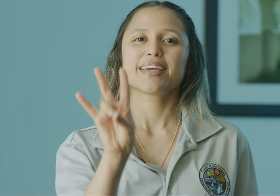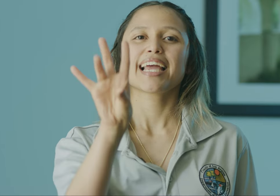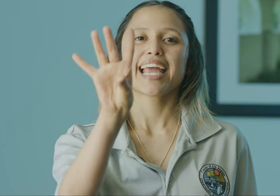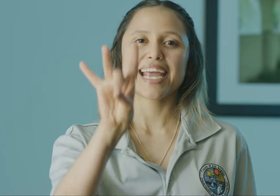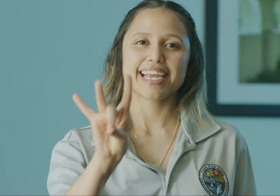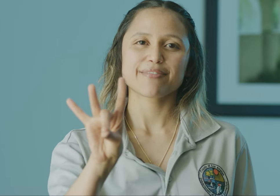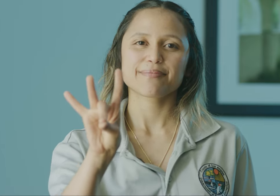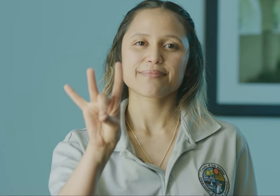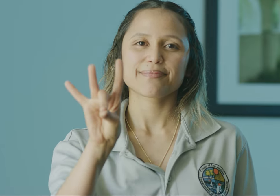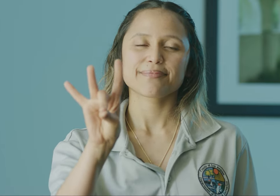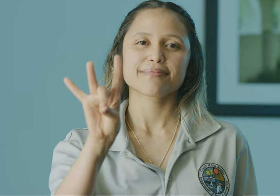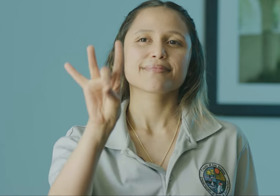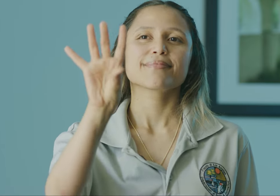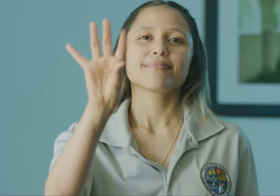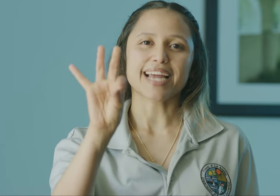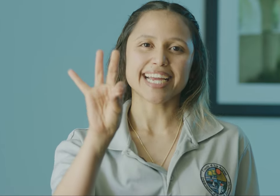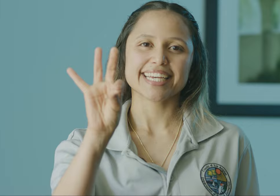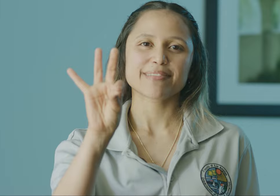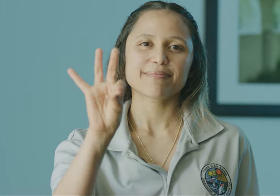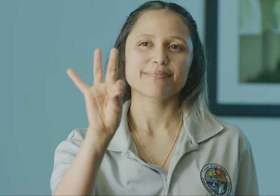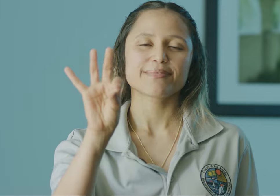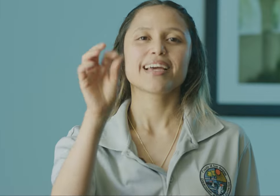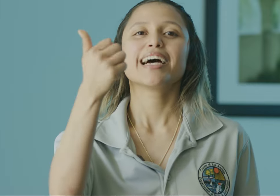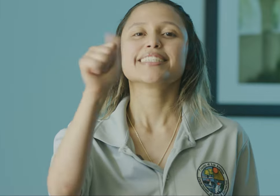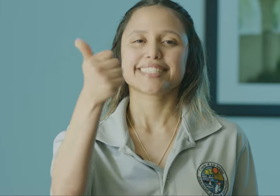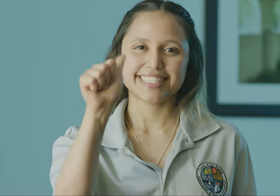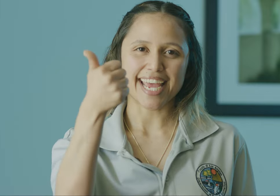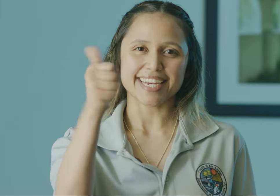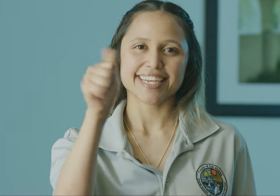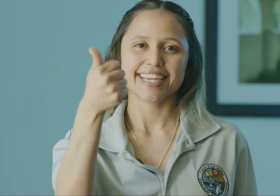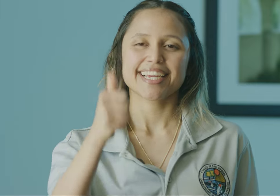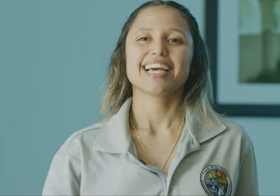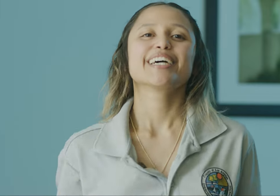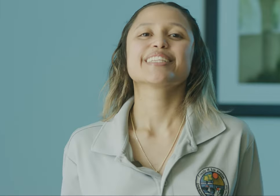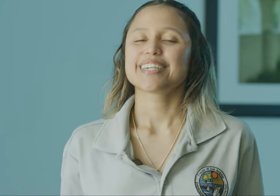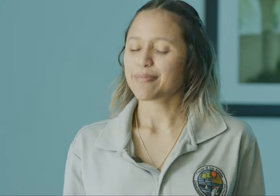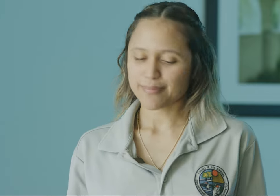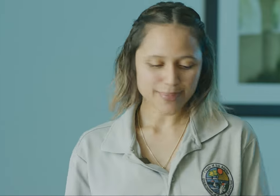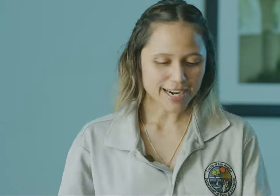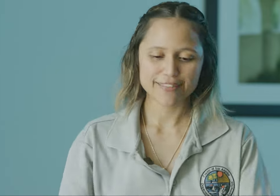Eight. Nine. Ten. Perfect.